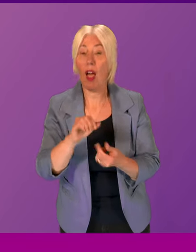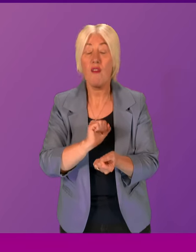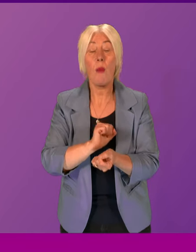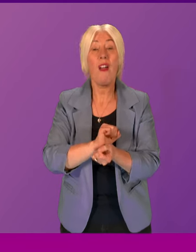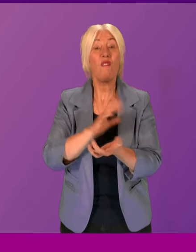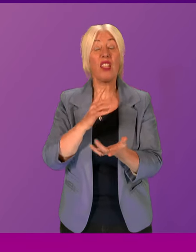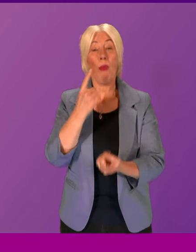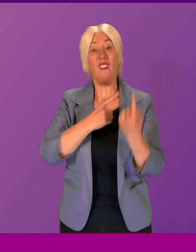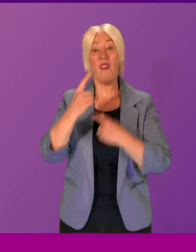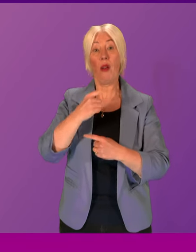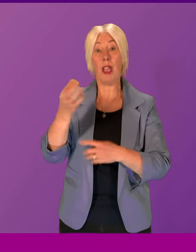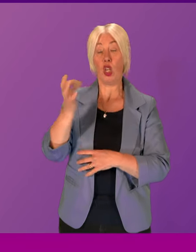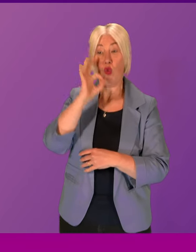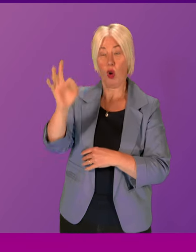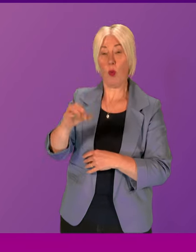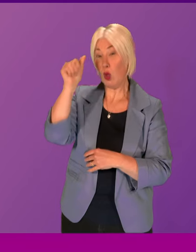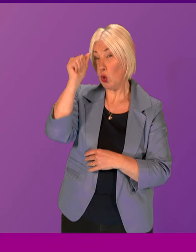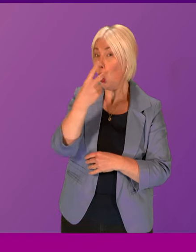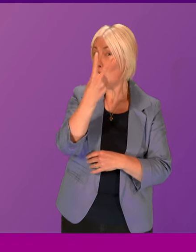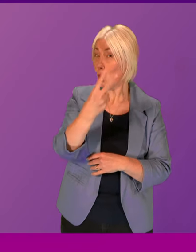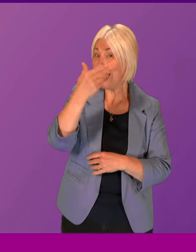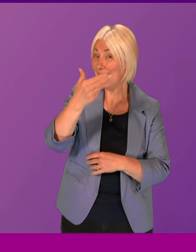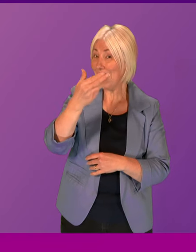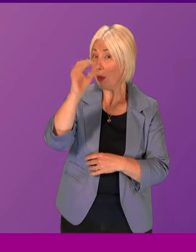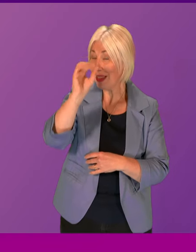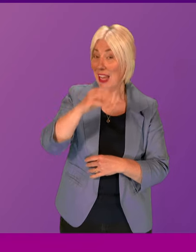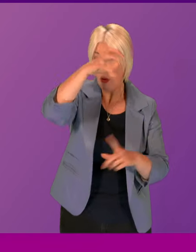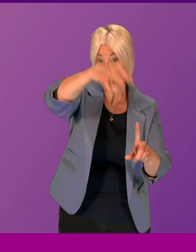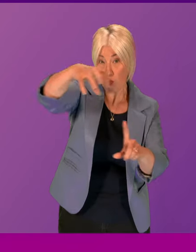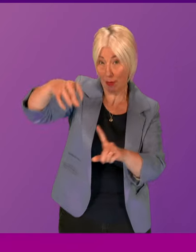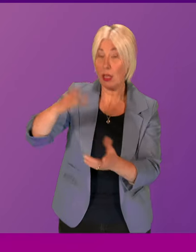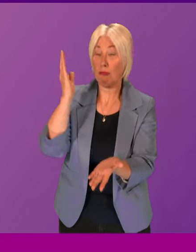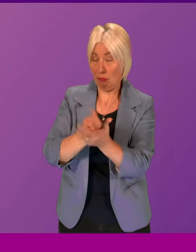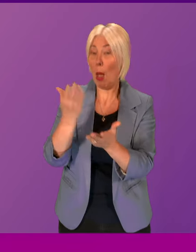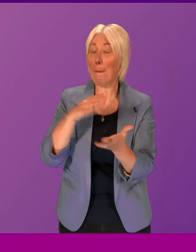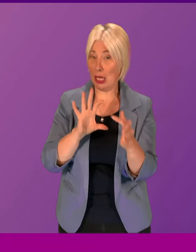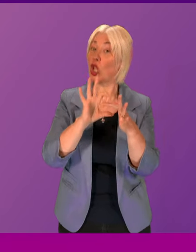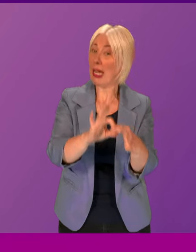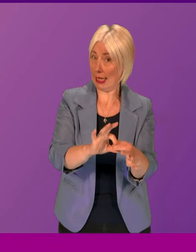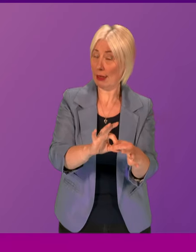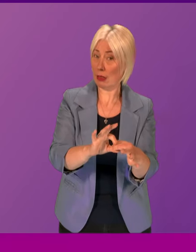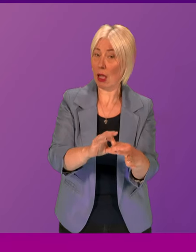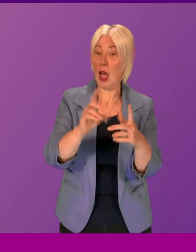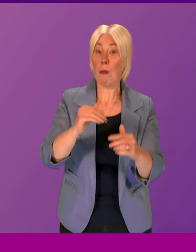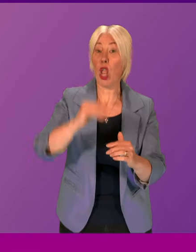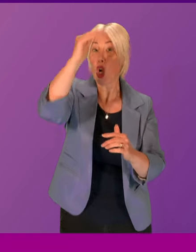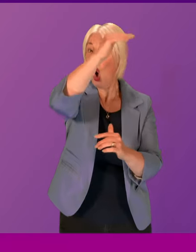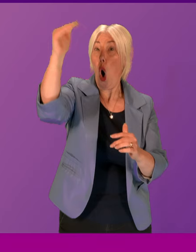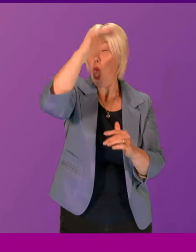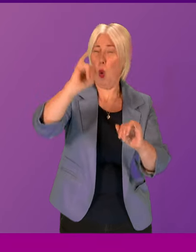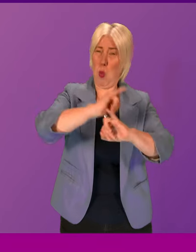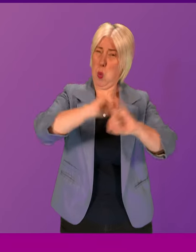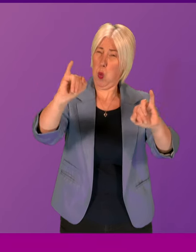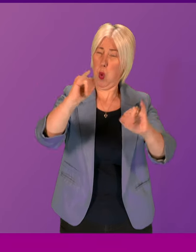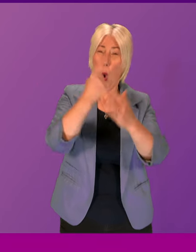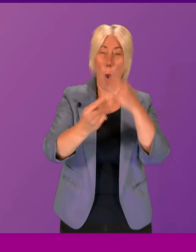request, we know that only 29 per cent of these premises have been connected. And the figures in the north are even worse,